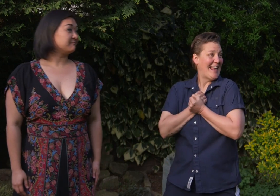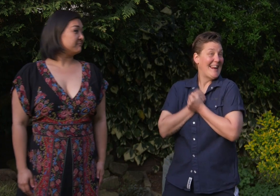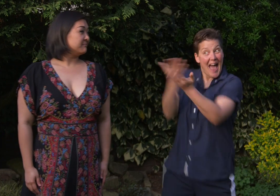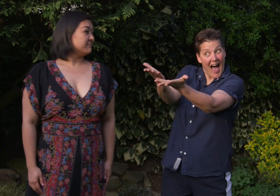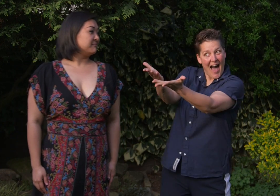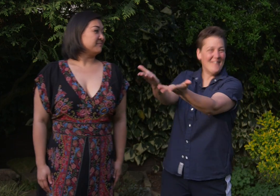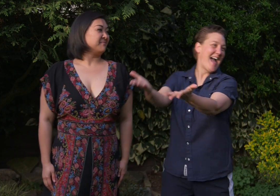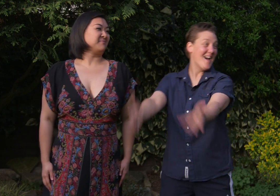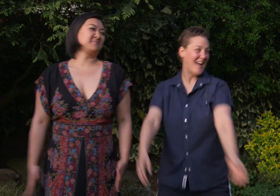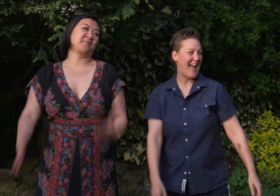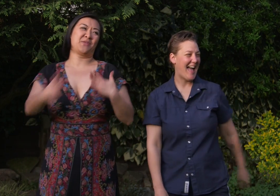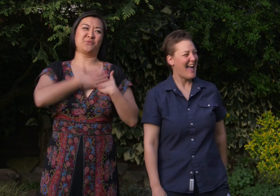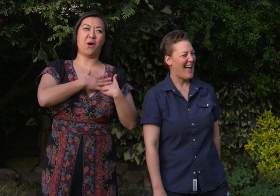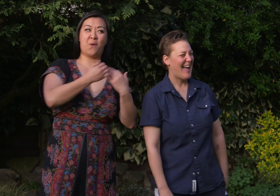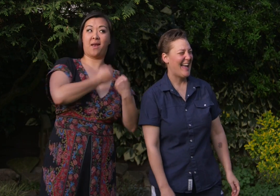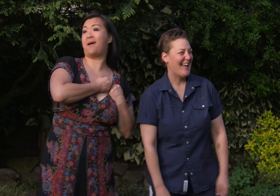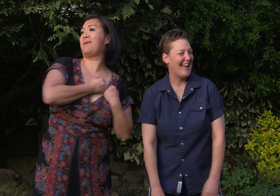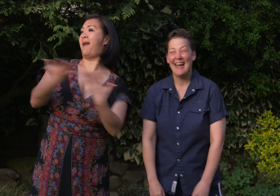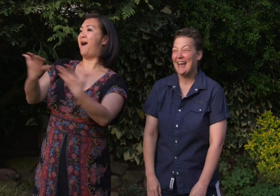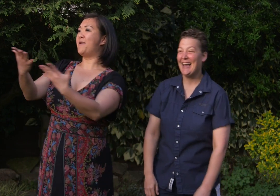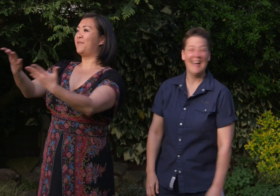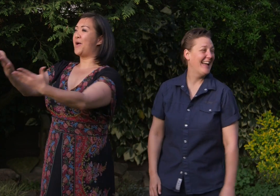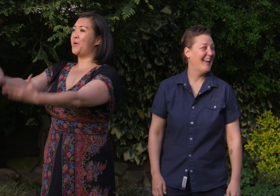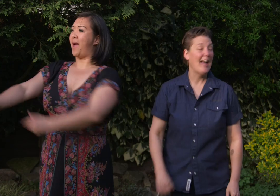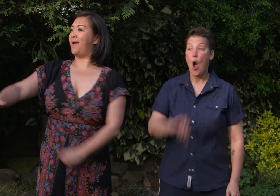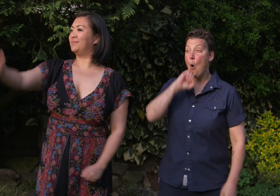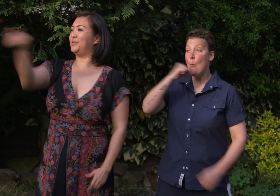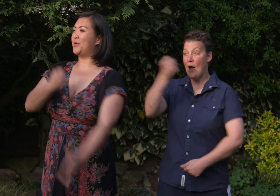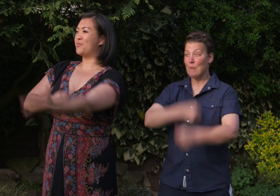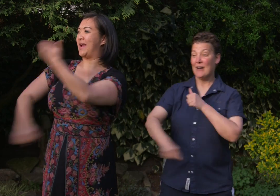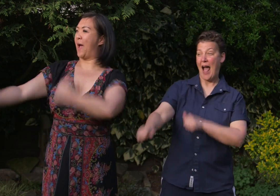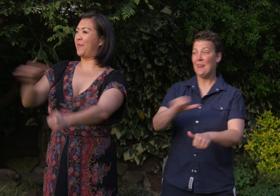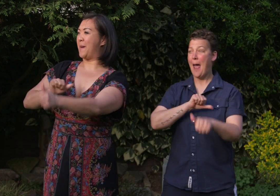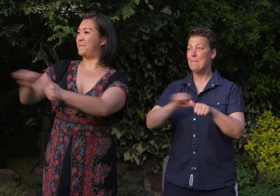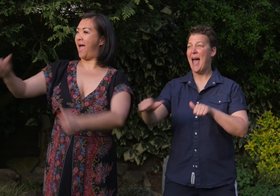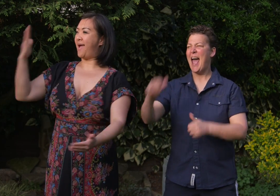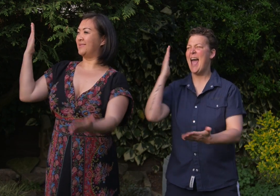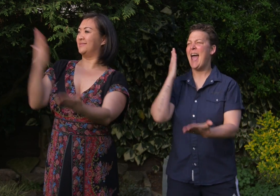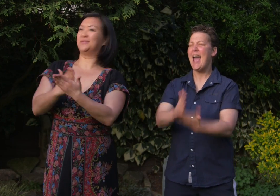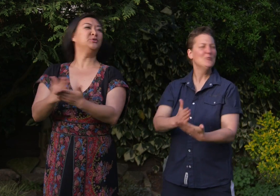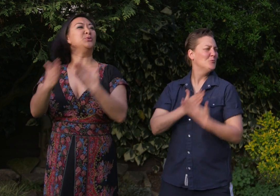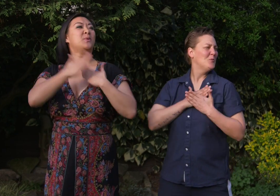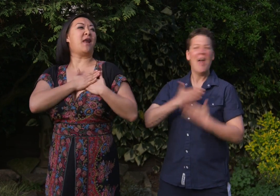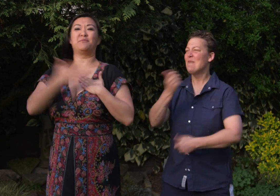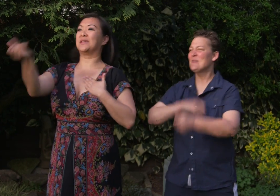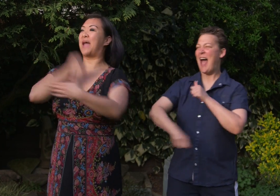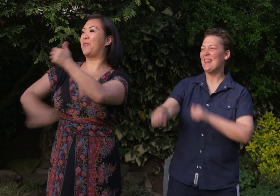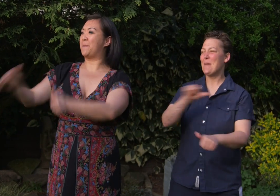little love their way. Throw a little love their way. You'll bring out their best. True love brings out the